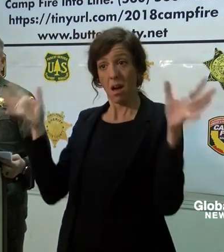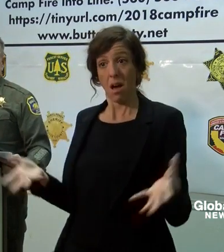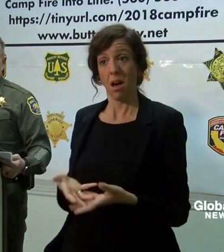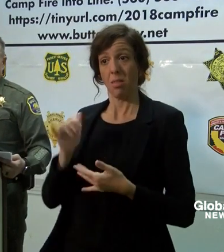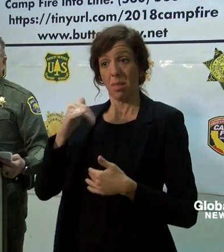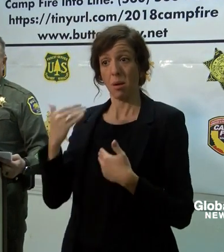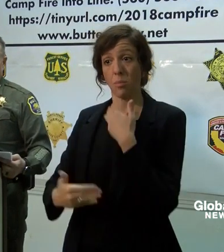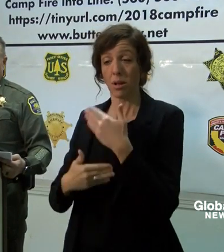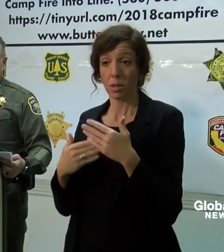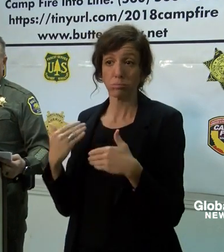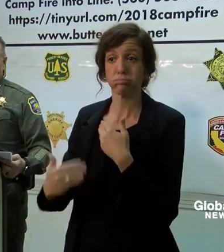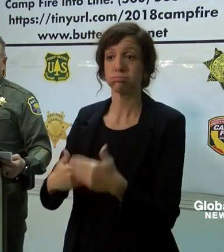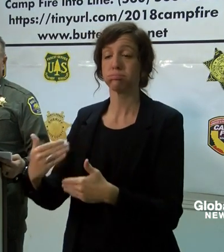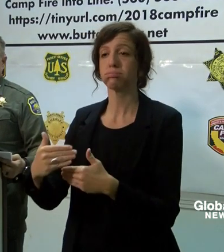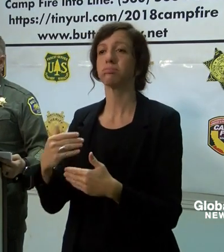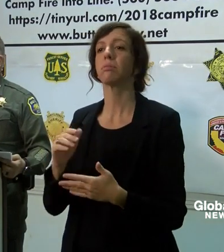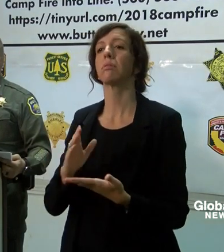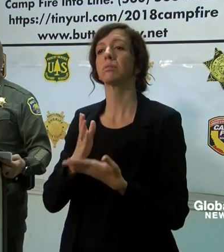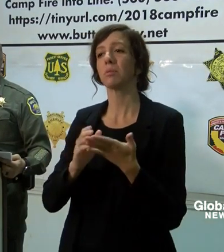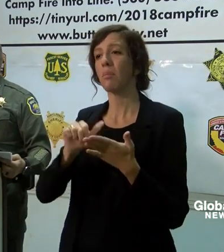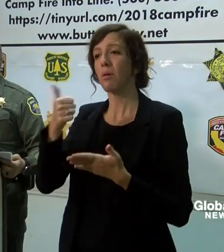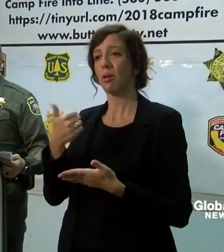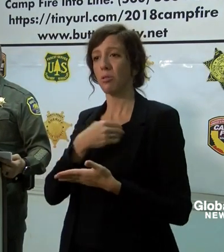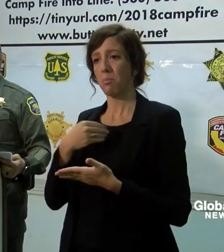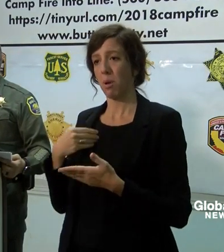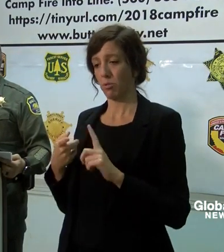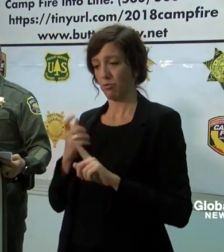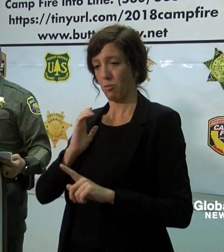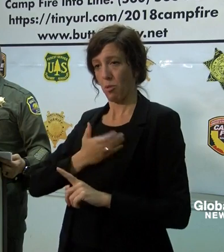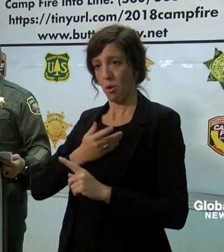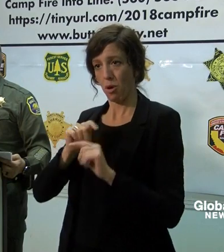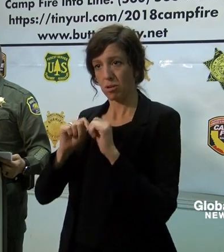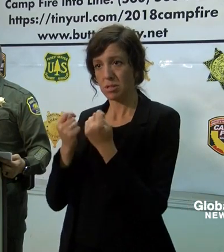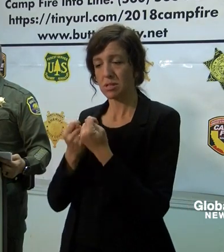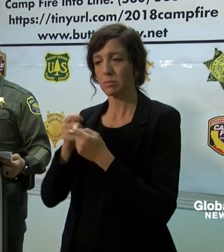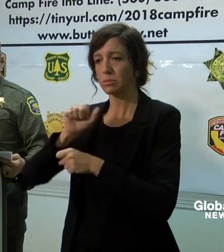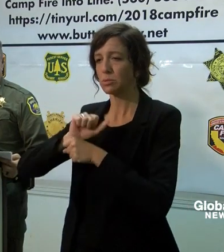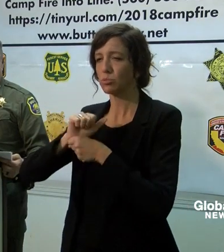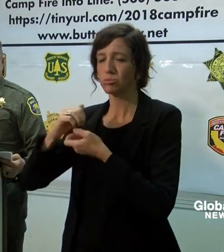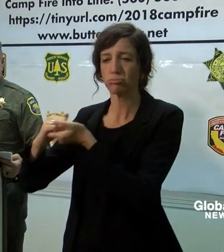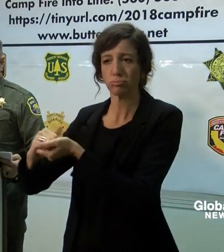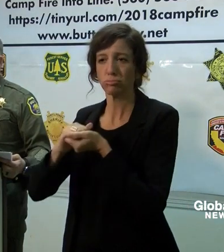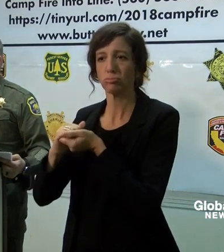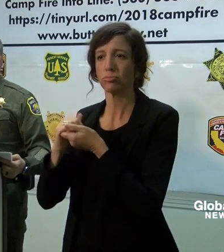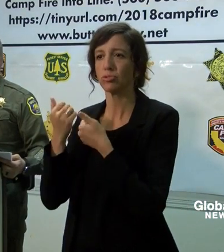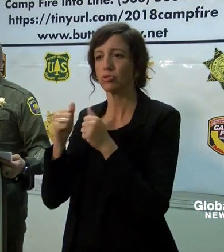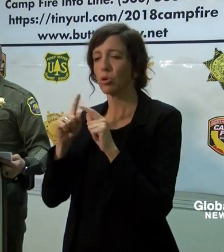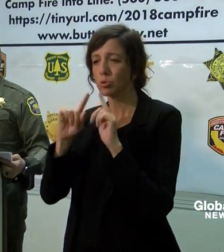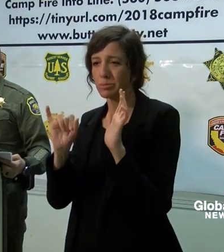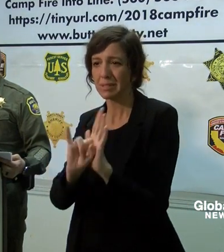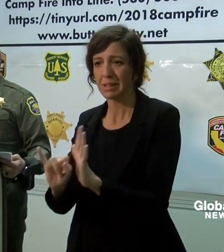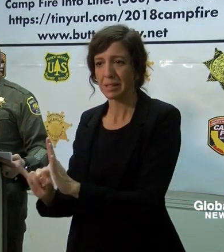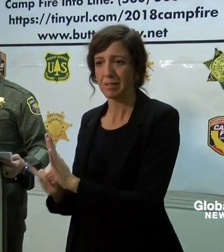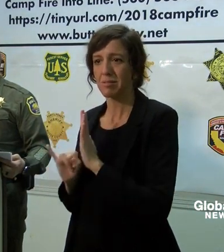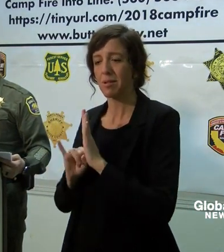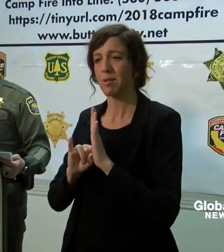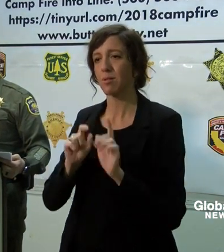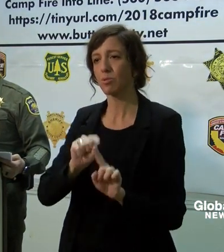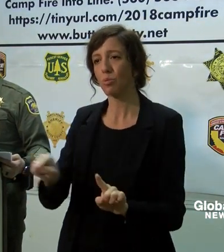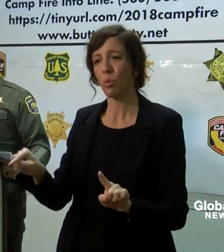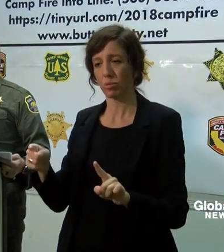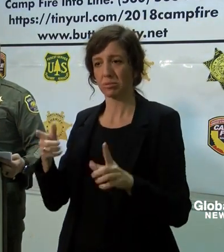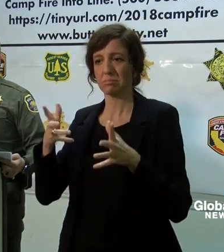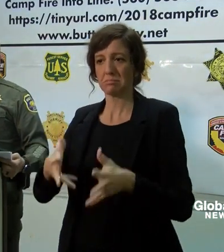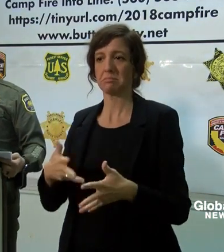on, other members of our team have been working diligently to try to identify those